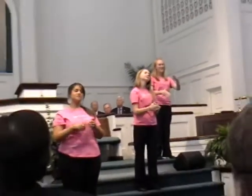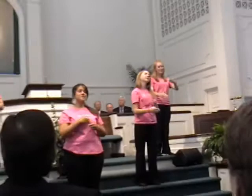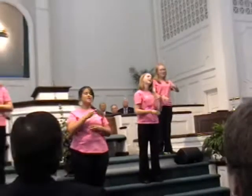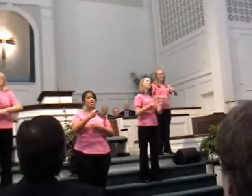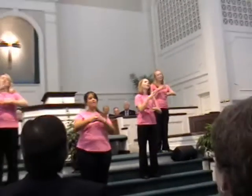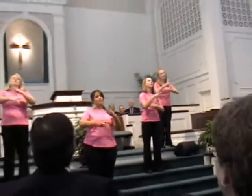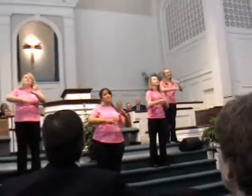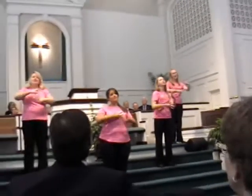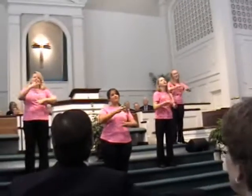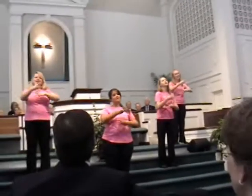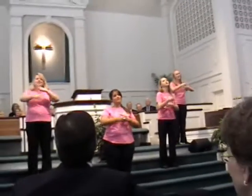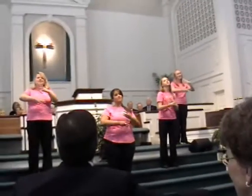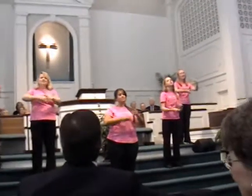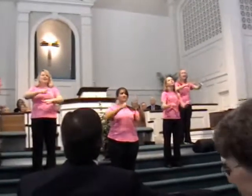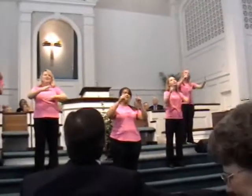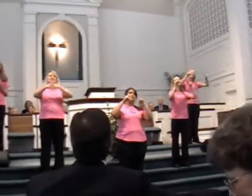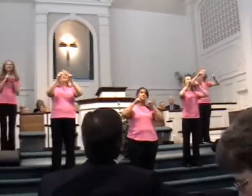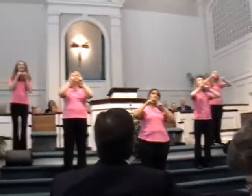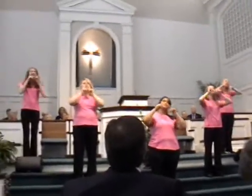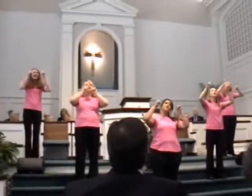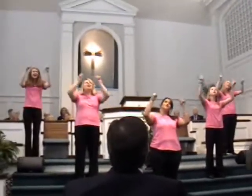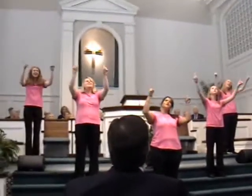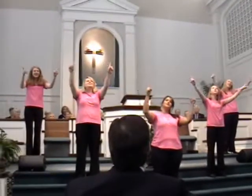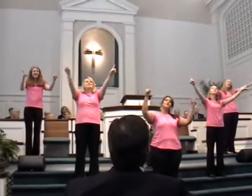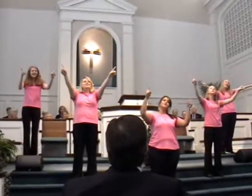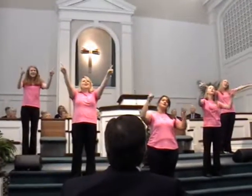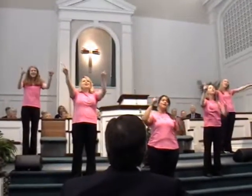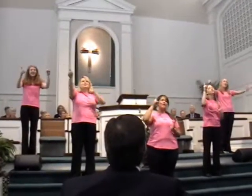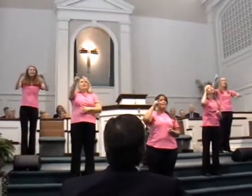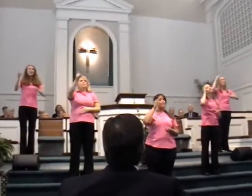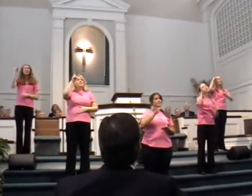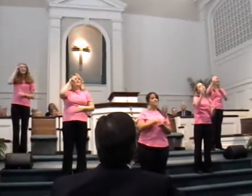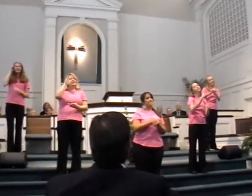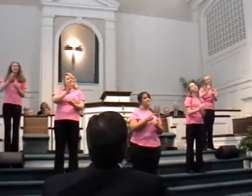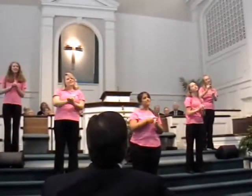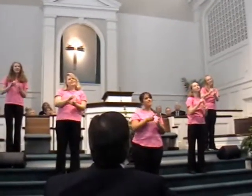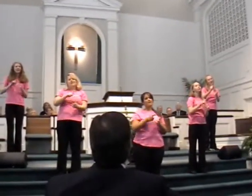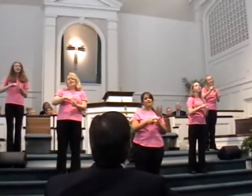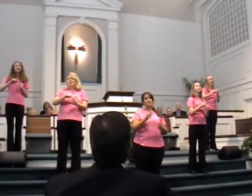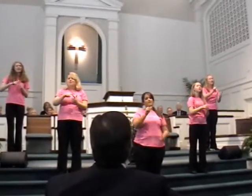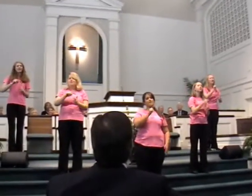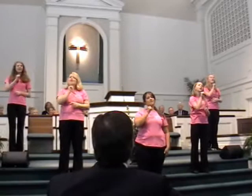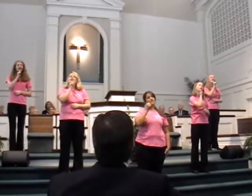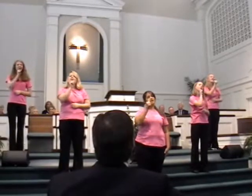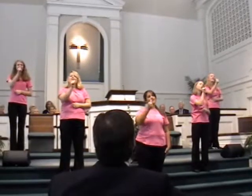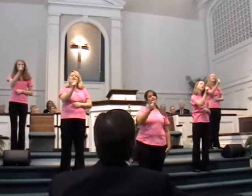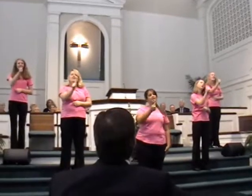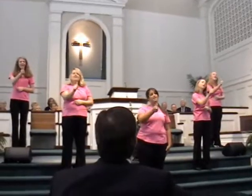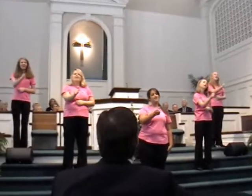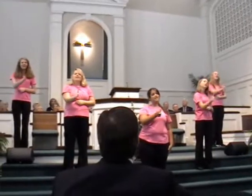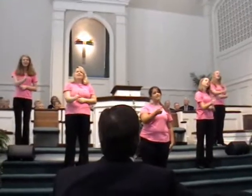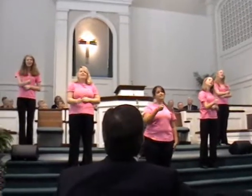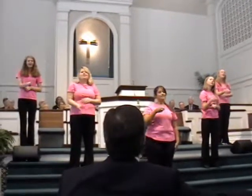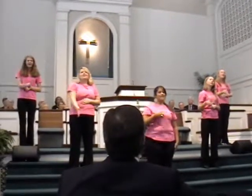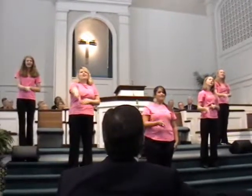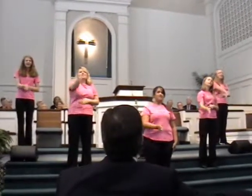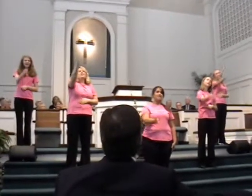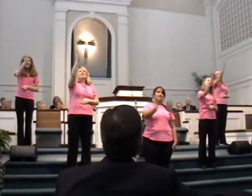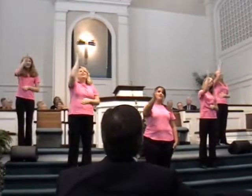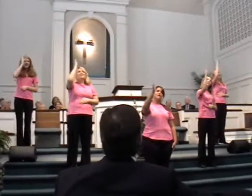Creation is crying out, believe it or not,